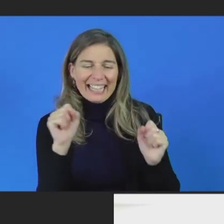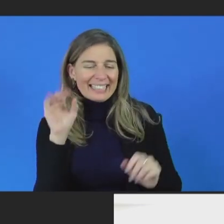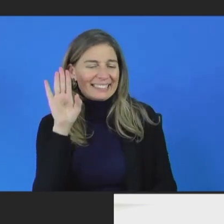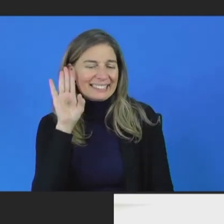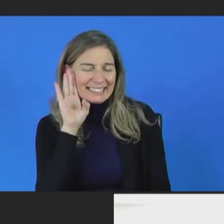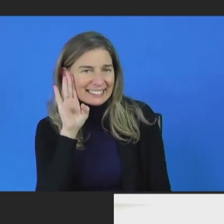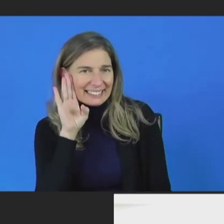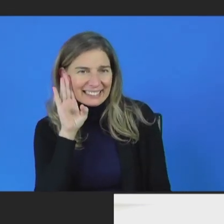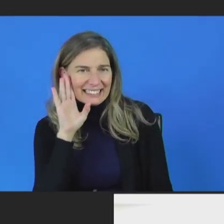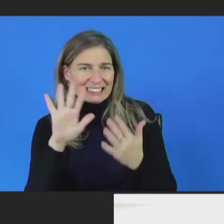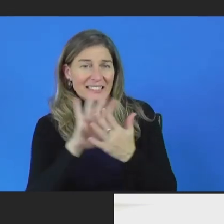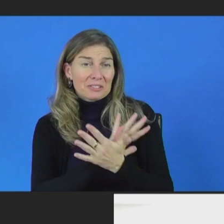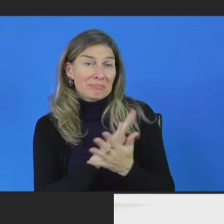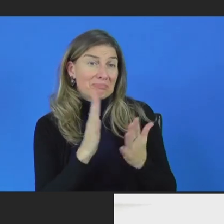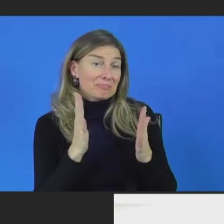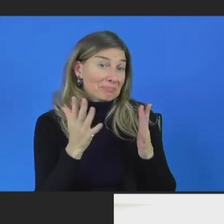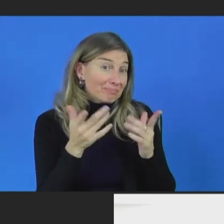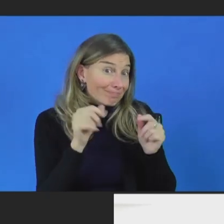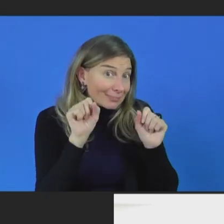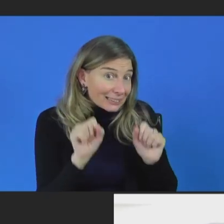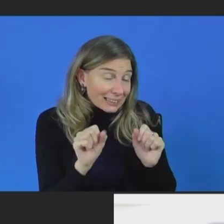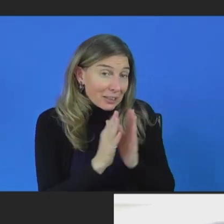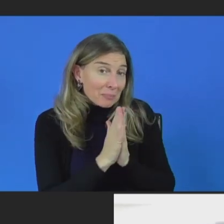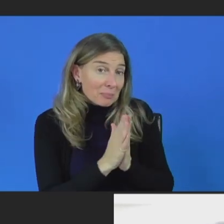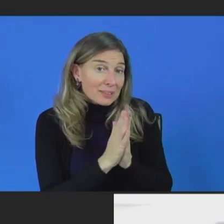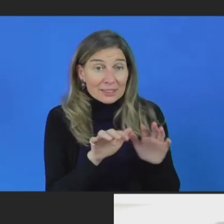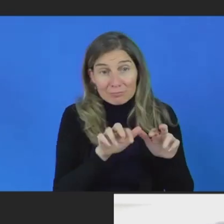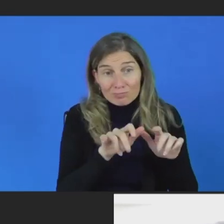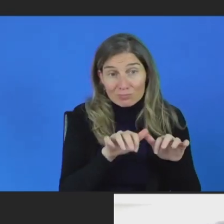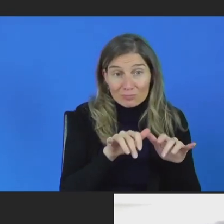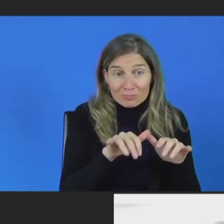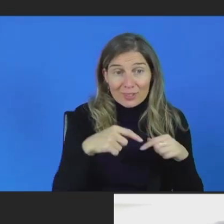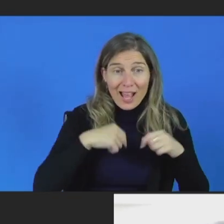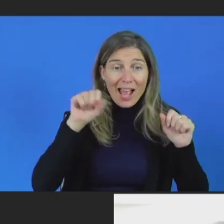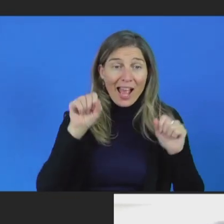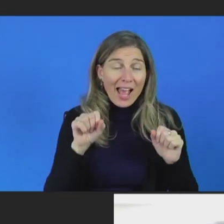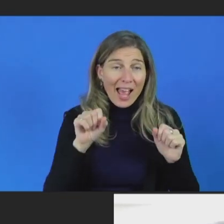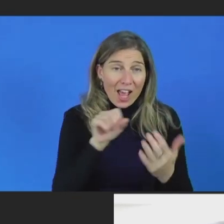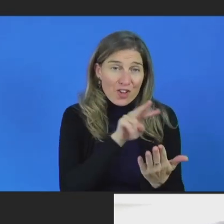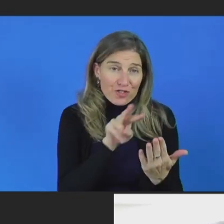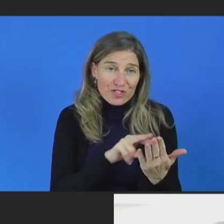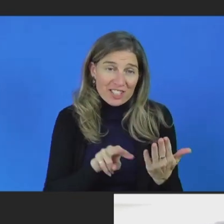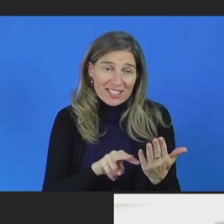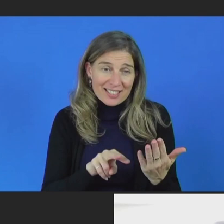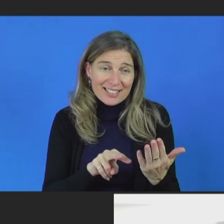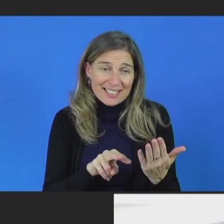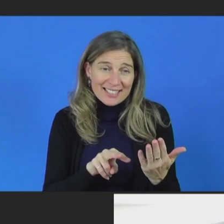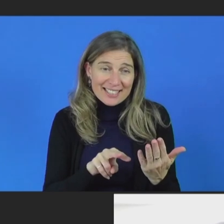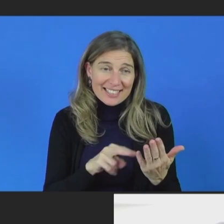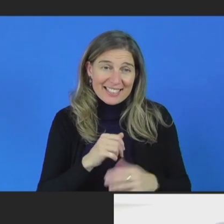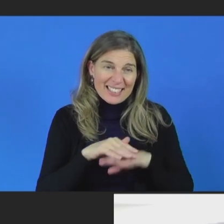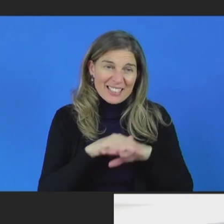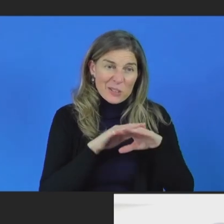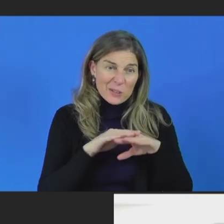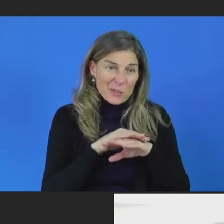Maybe you could actually put it in the chat and then I can read it aloud and we can get it answered for you. We're sorry